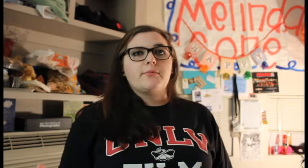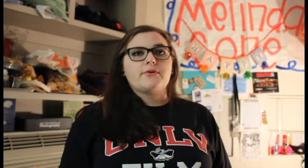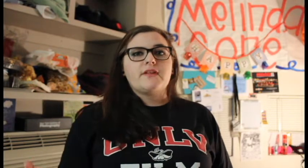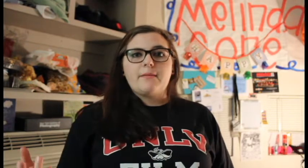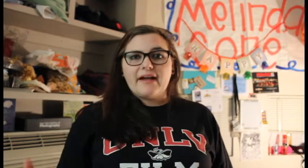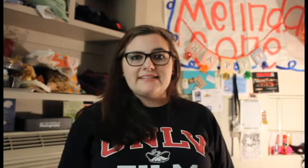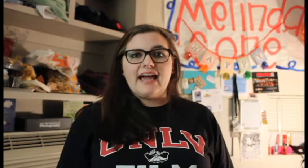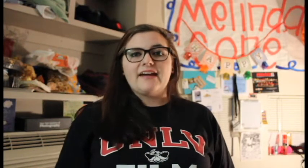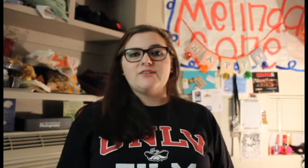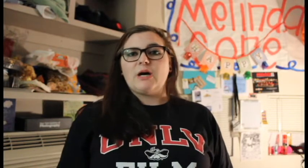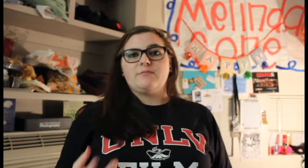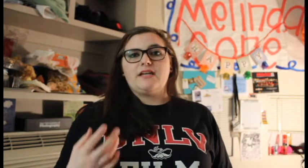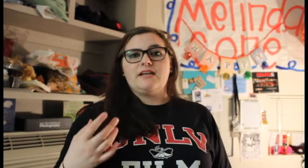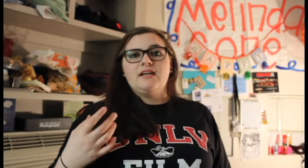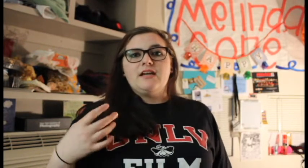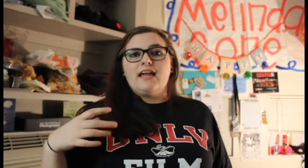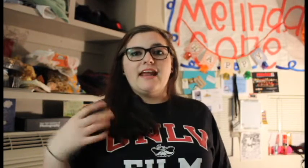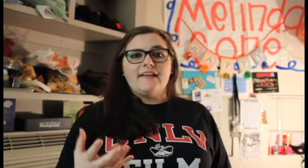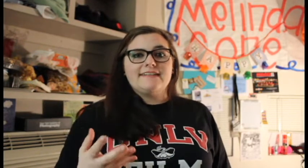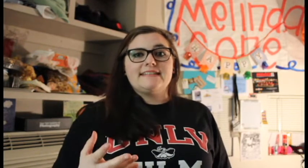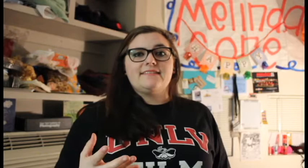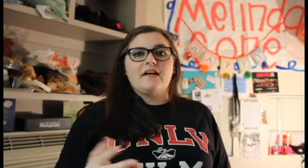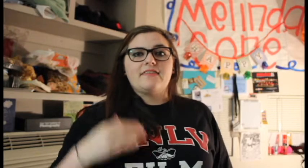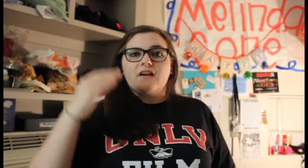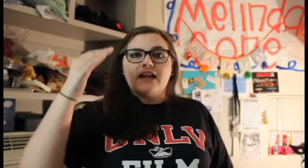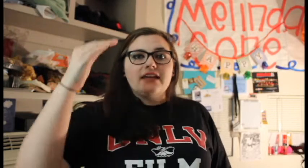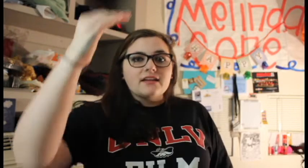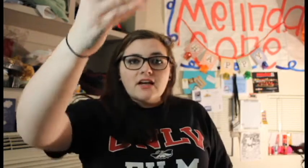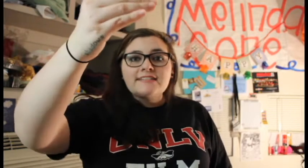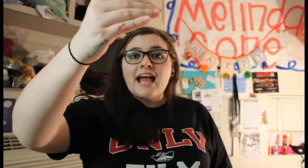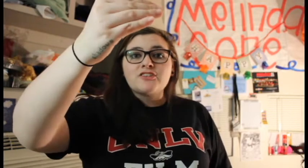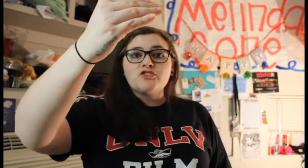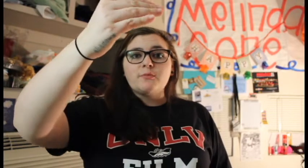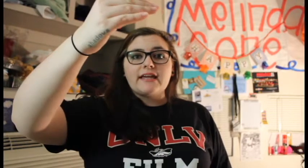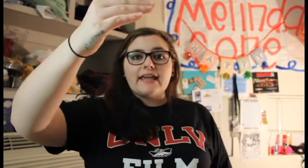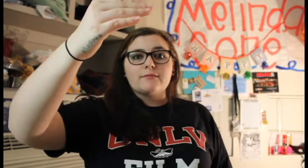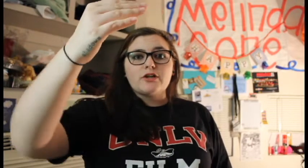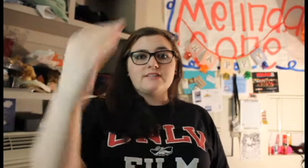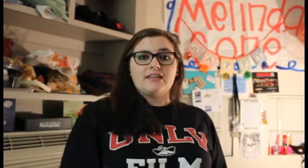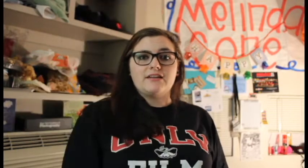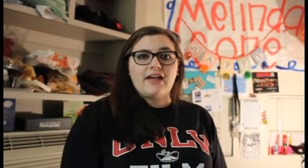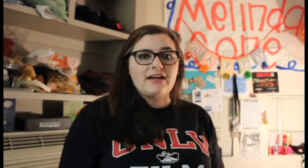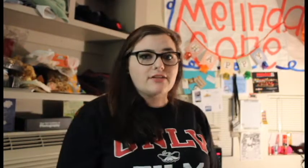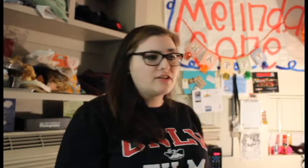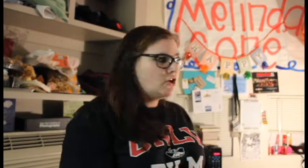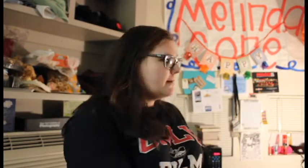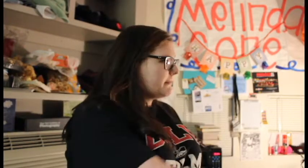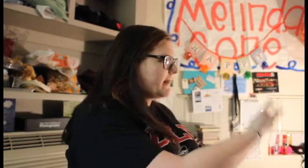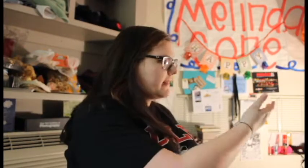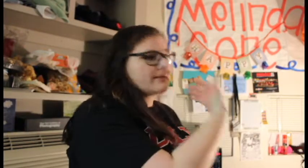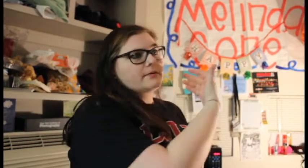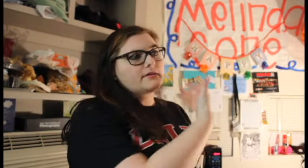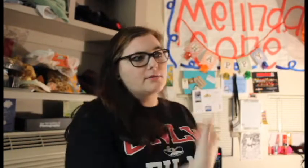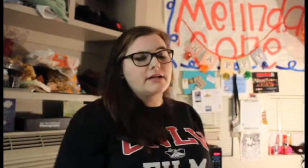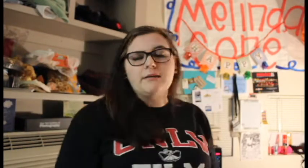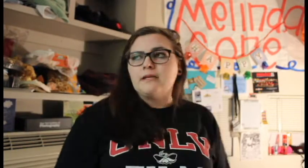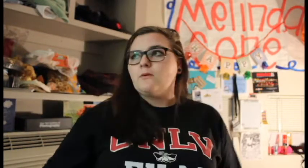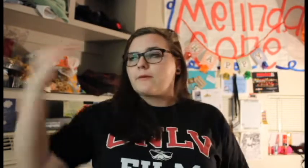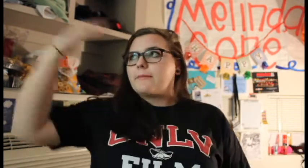birthday my dad got me an LED light that I can attach to my camera instead of having my lamp illuminate me or the